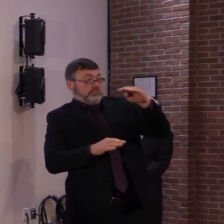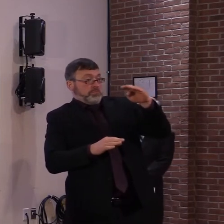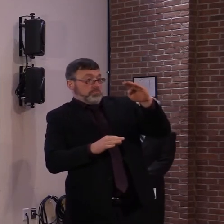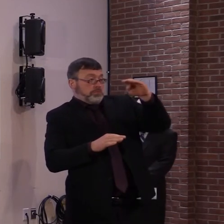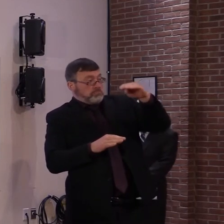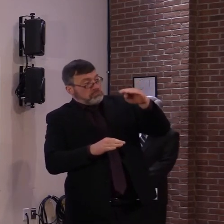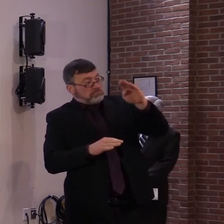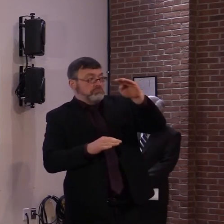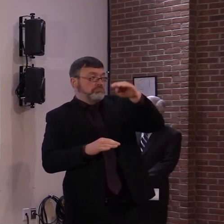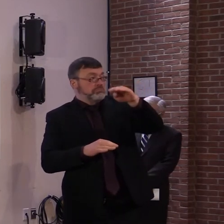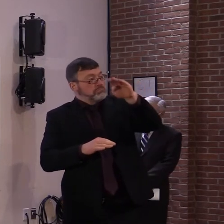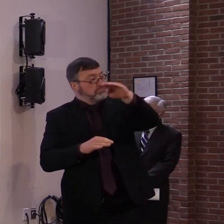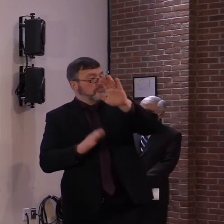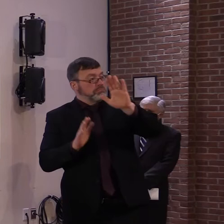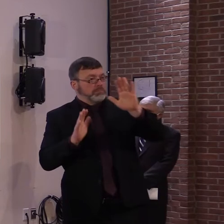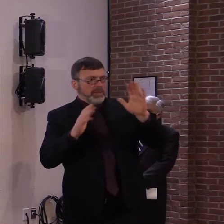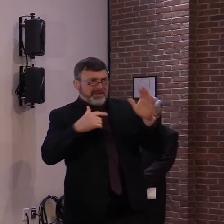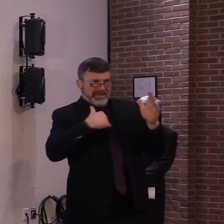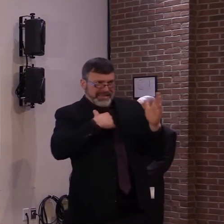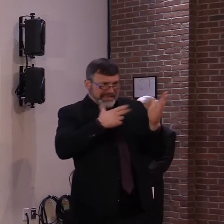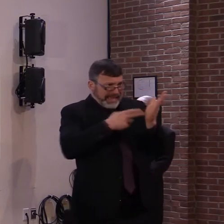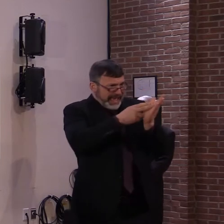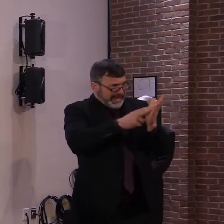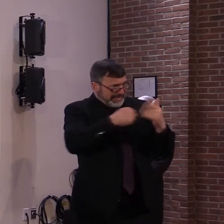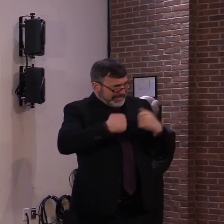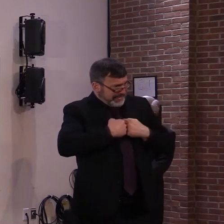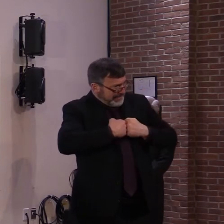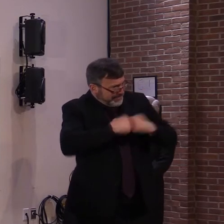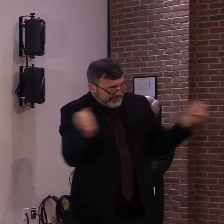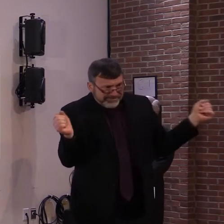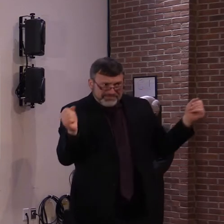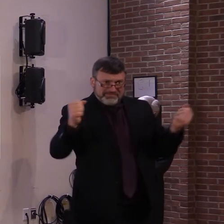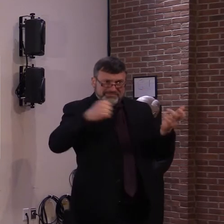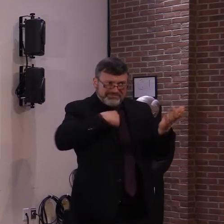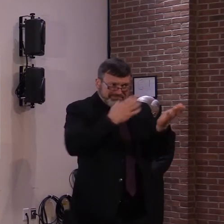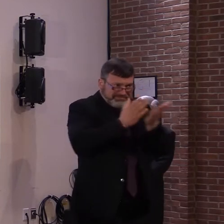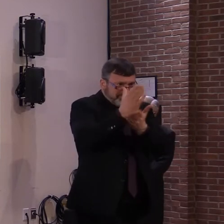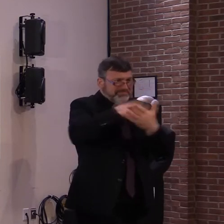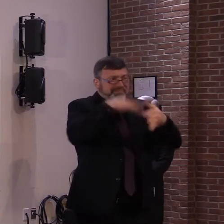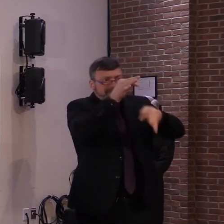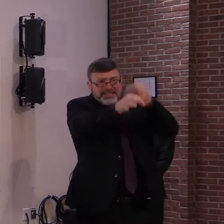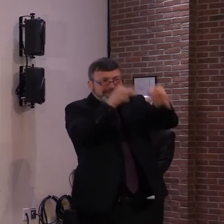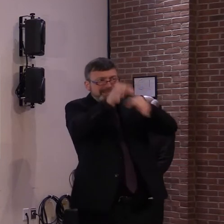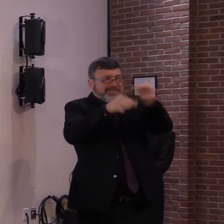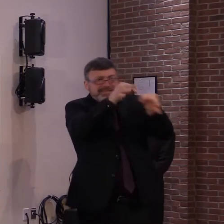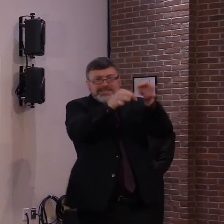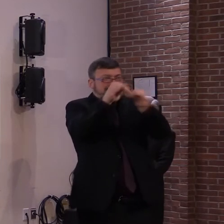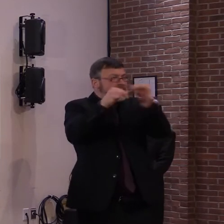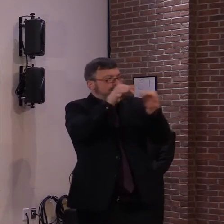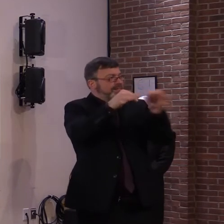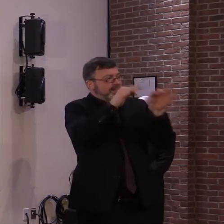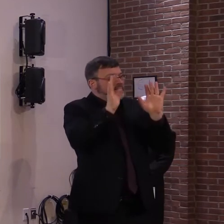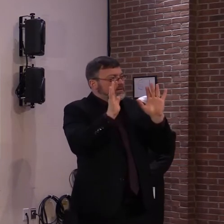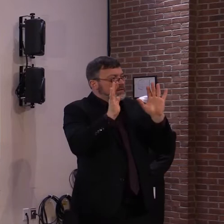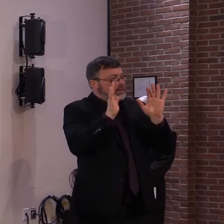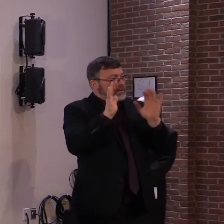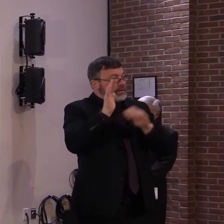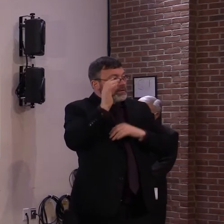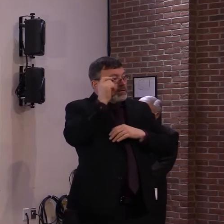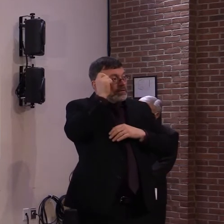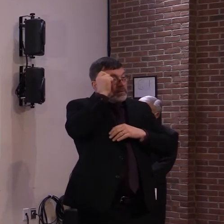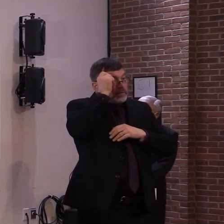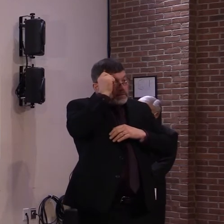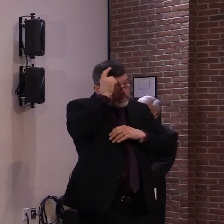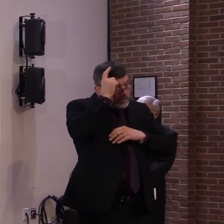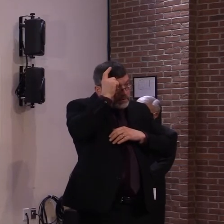the law. Um, we want to make sure that, but I, but I share, uh, your frustration and not getting the information as quick as, as, uh, possible.